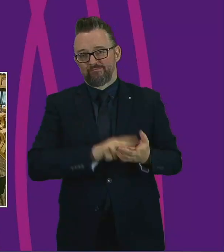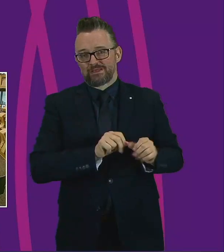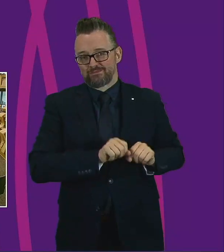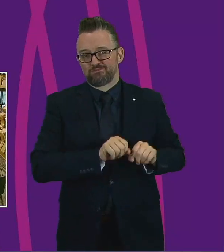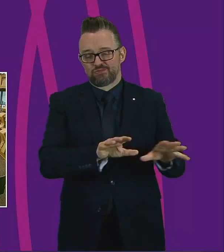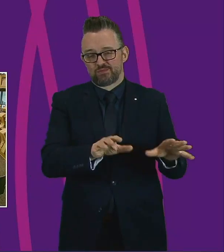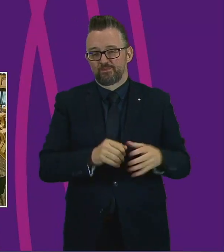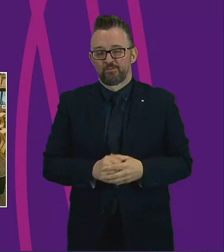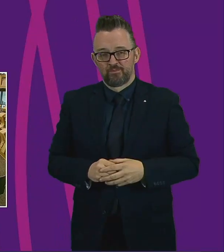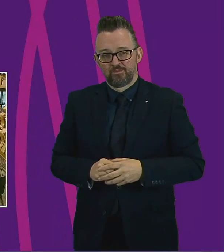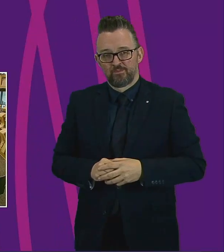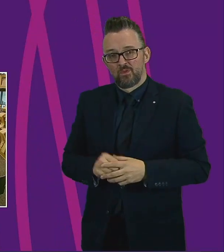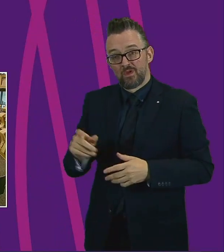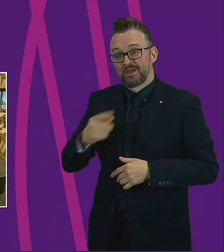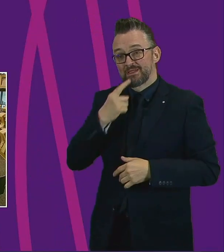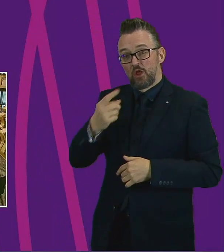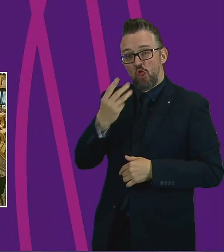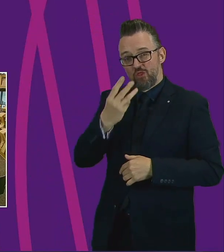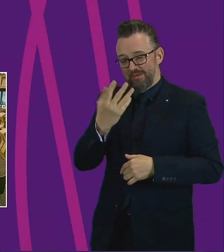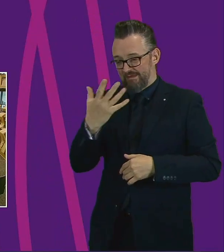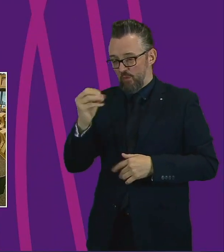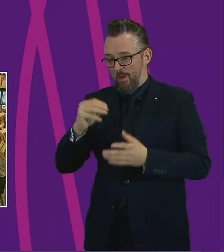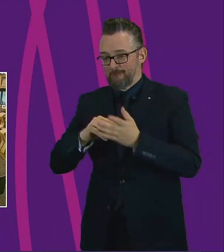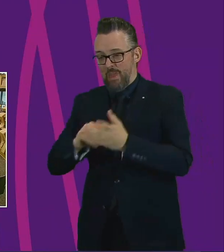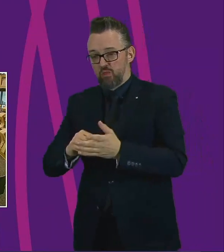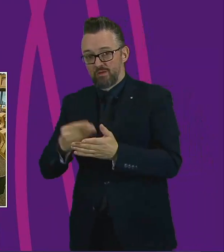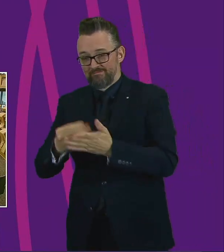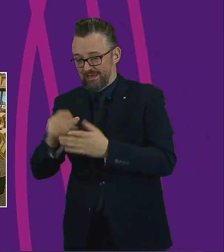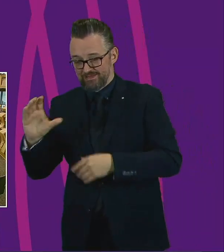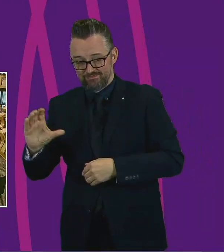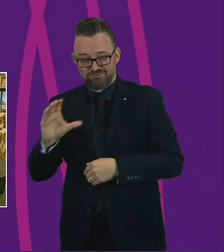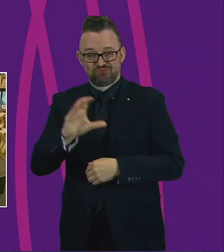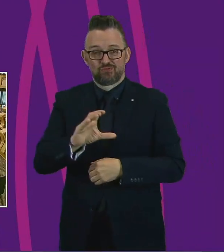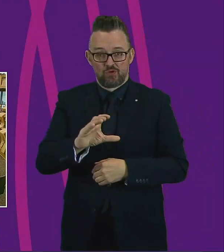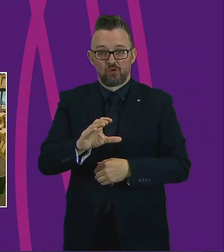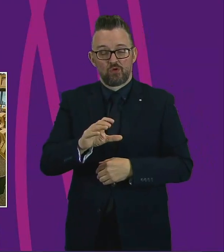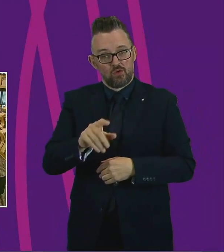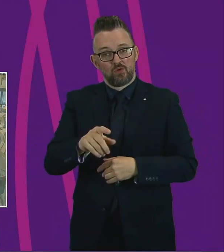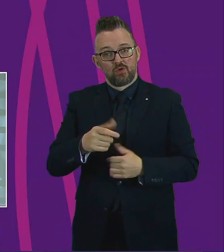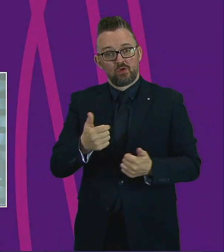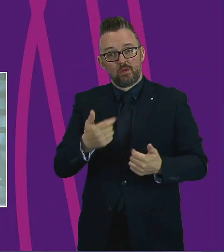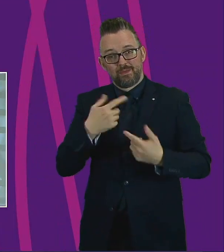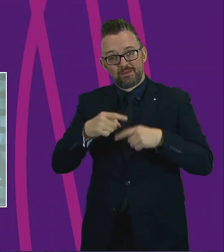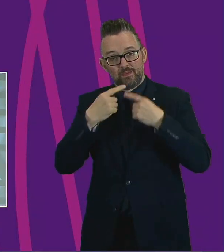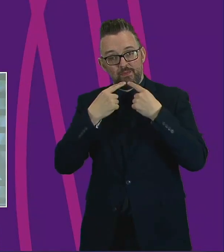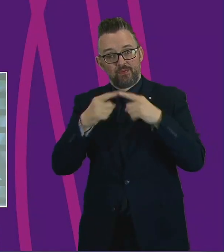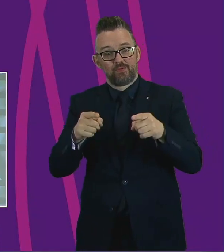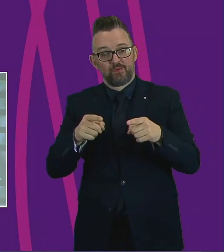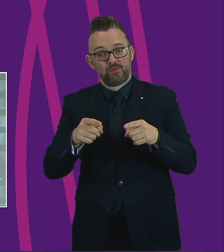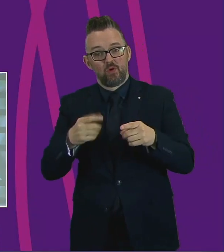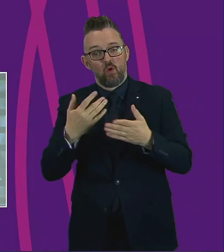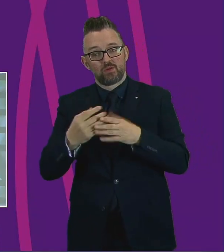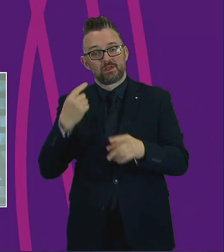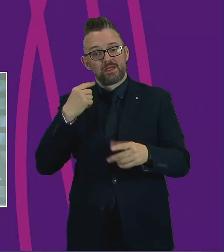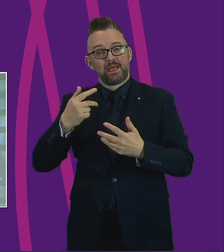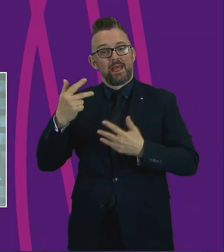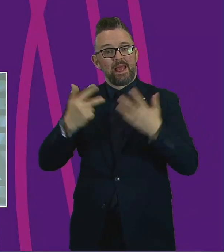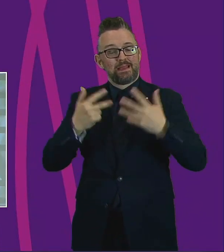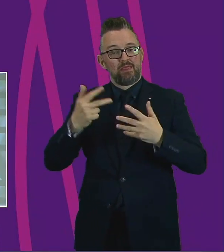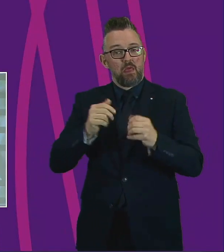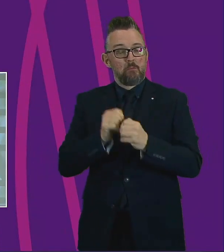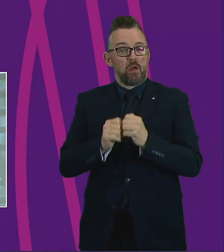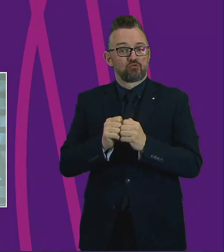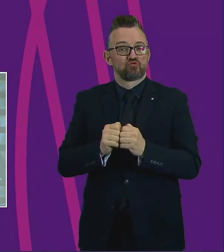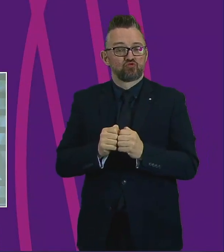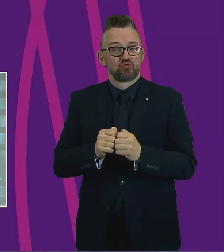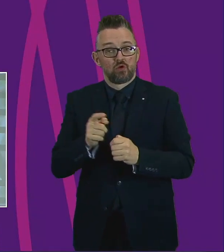indeed, we've heard that financial package of £350 million was announced by the Cabinet Secretary for Communities, Aileen Campbell, on the 18th of March. A very